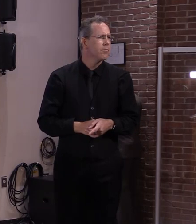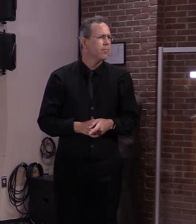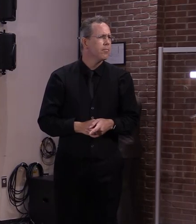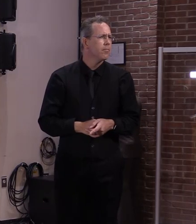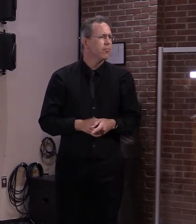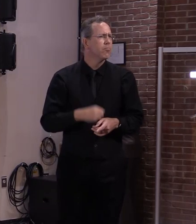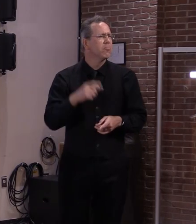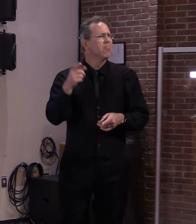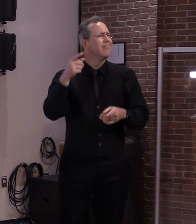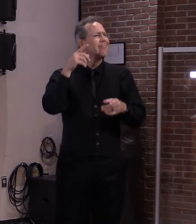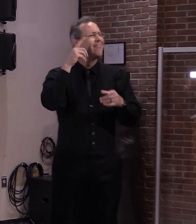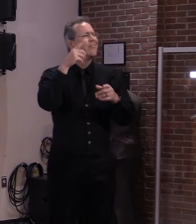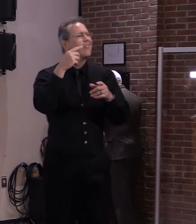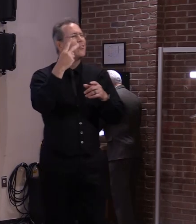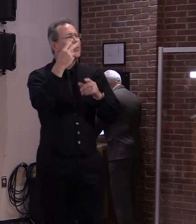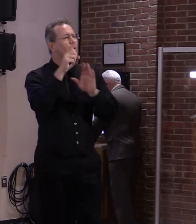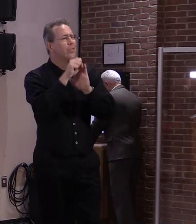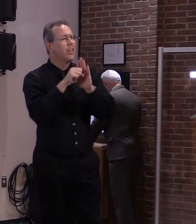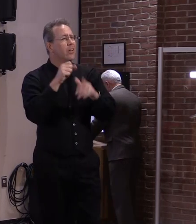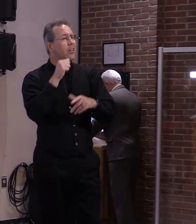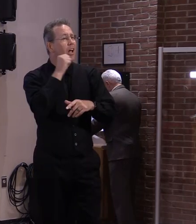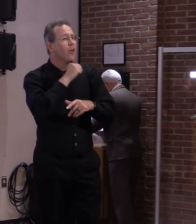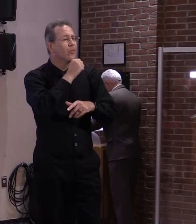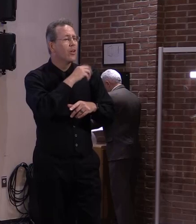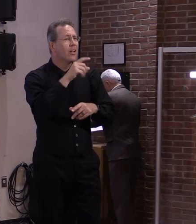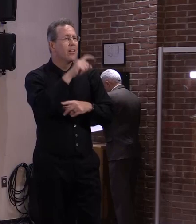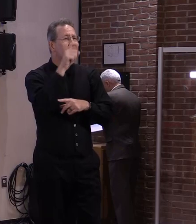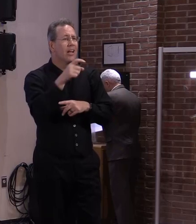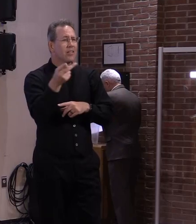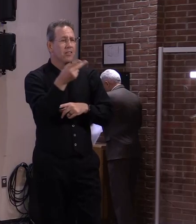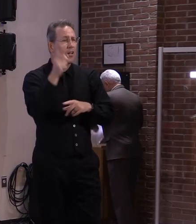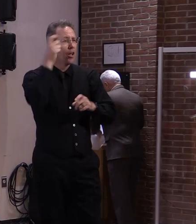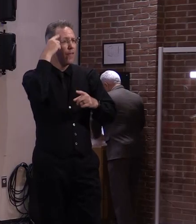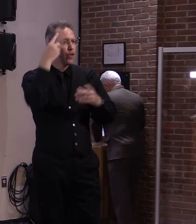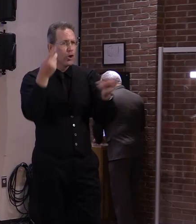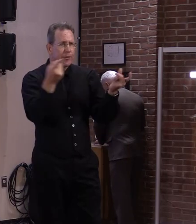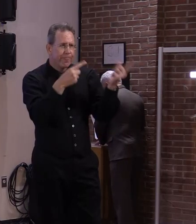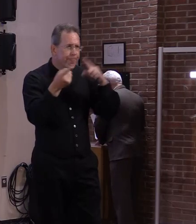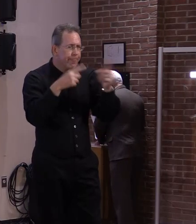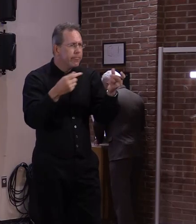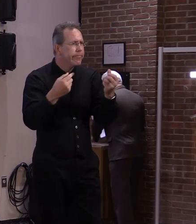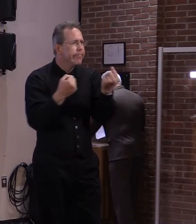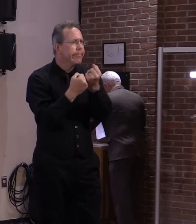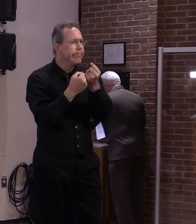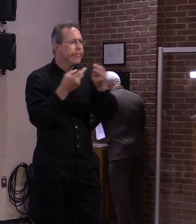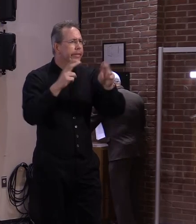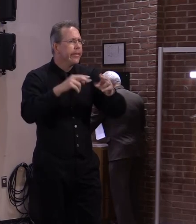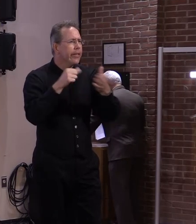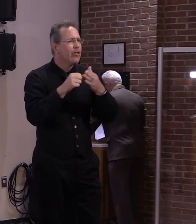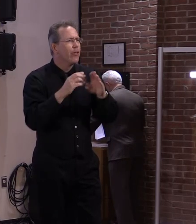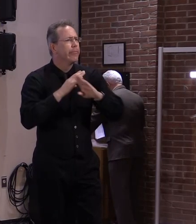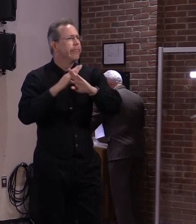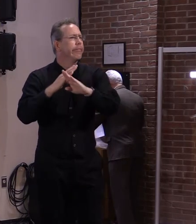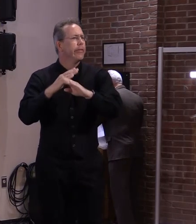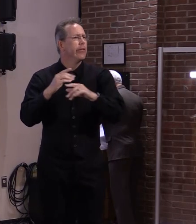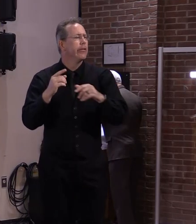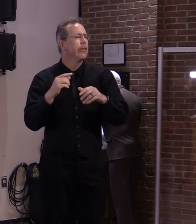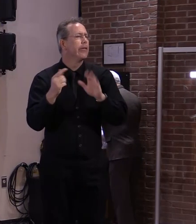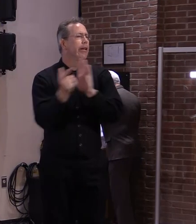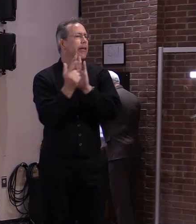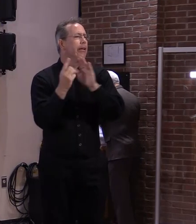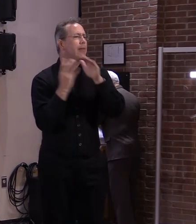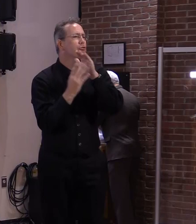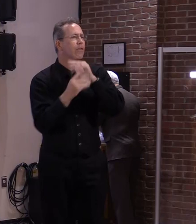1999 the vermont legislature joined this compact which promises help for quote any disaster or emergency declared by the governor of the